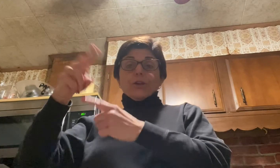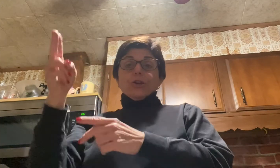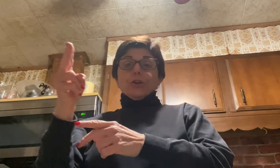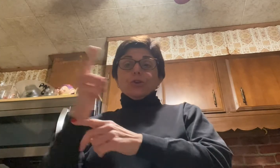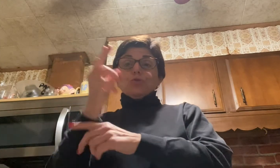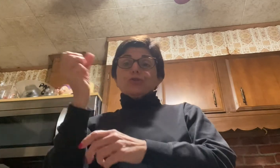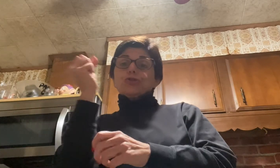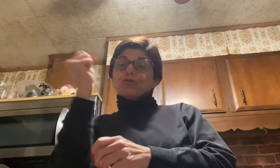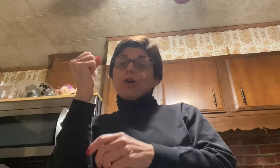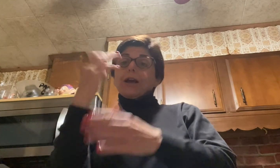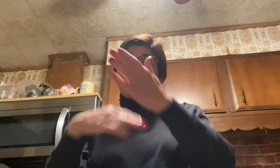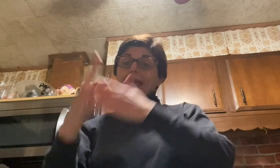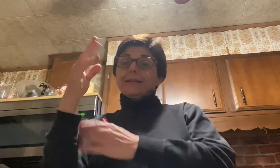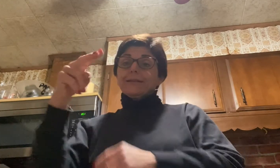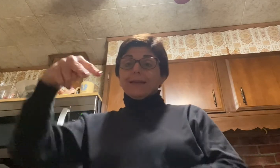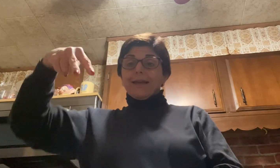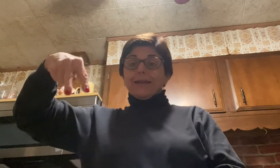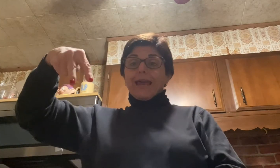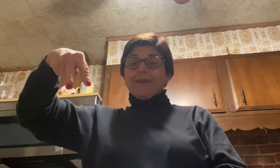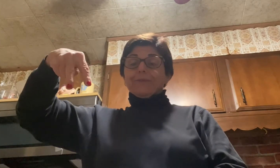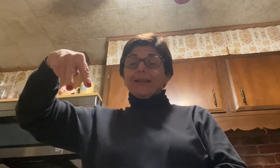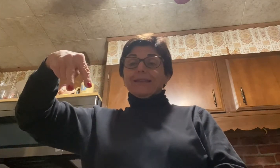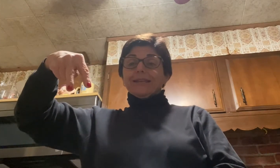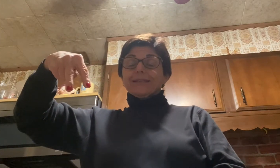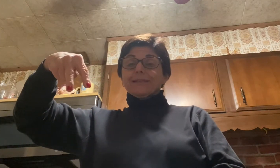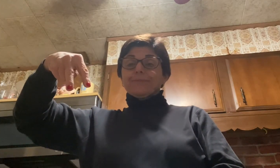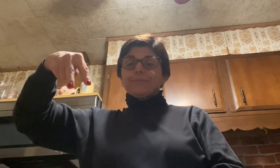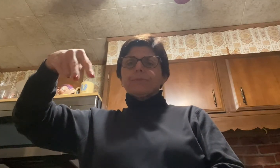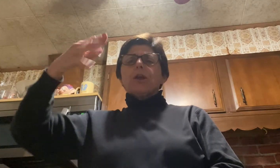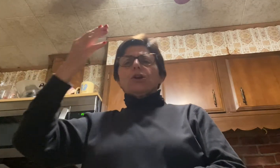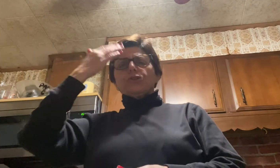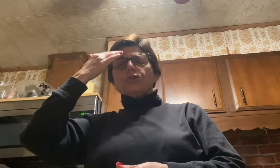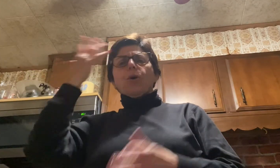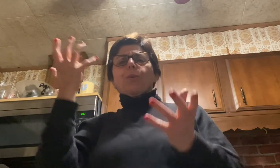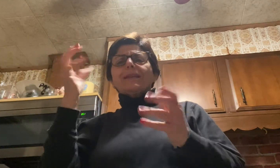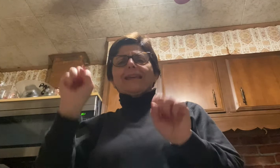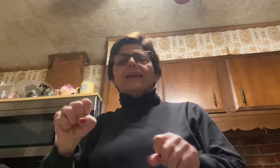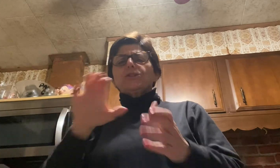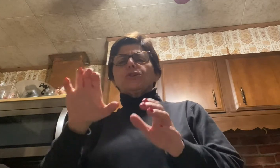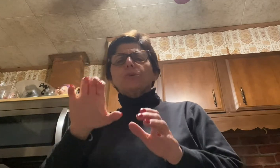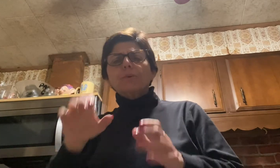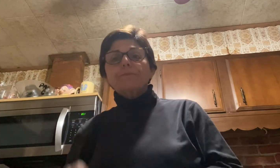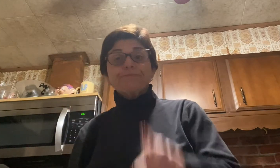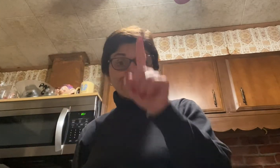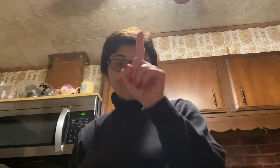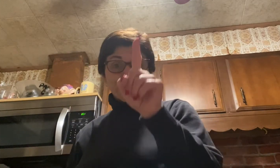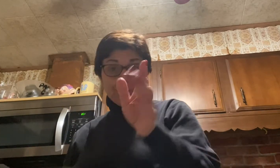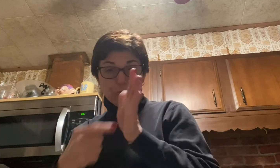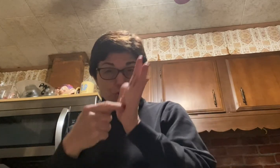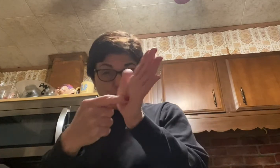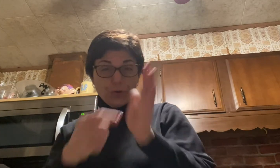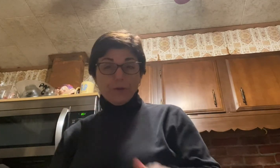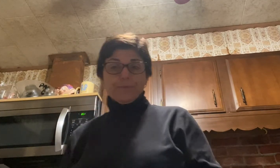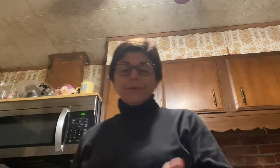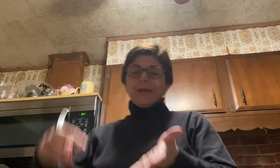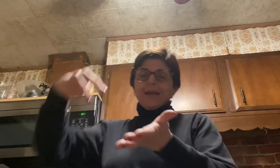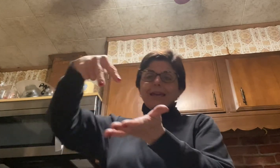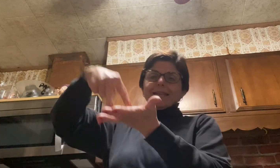Use your strong hand and have him like this. Do you know what he can do? I'm going to show you. He can